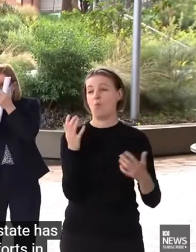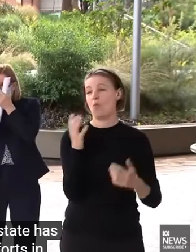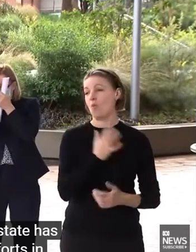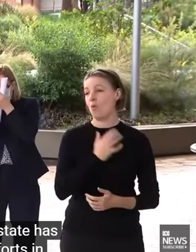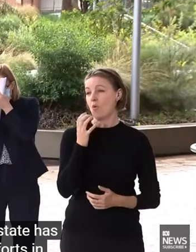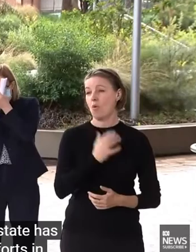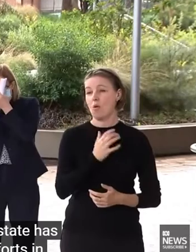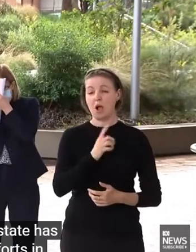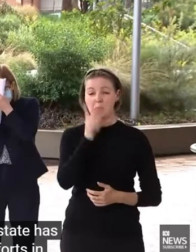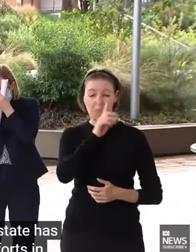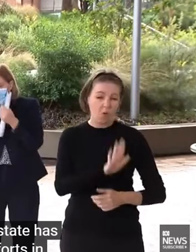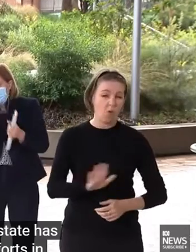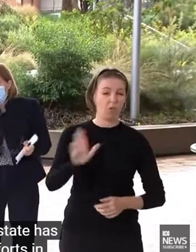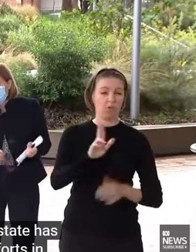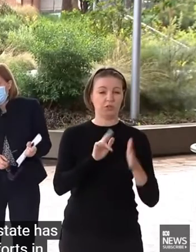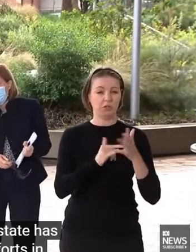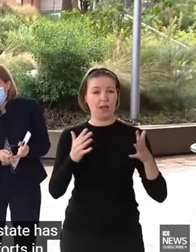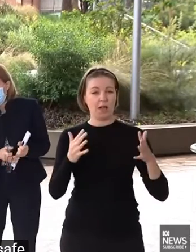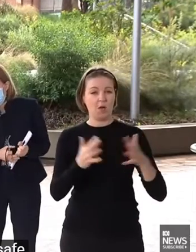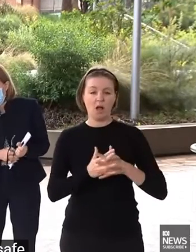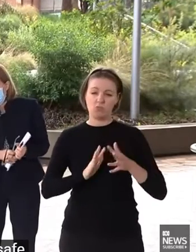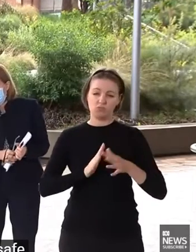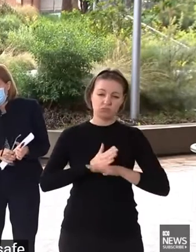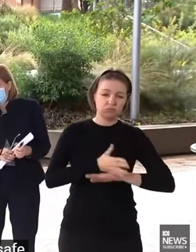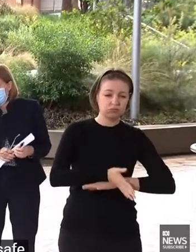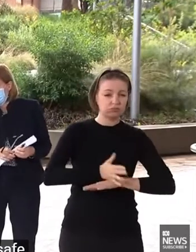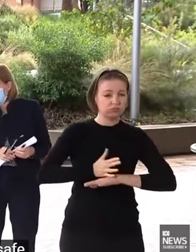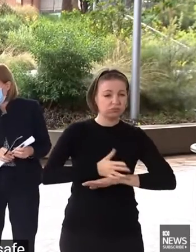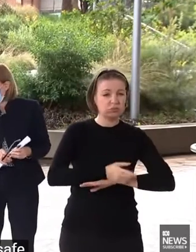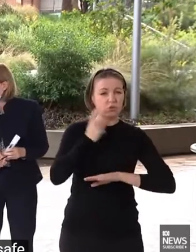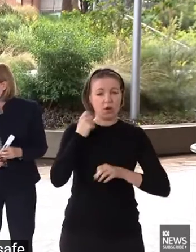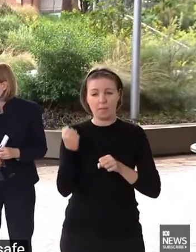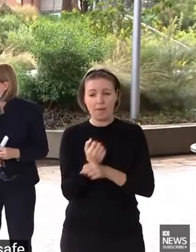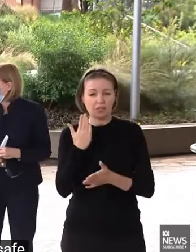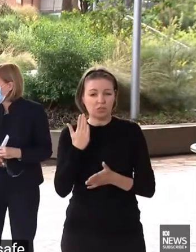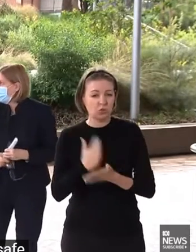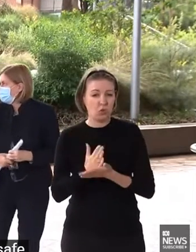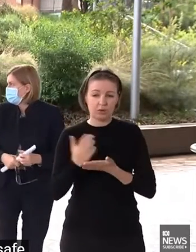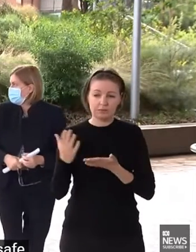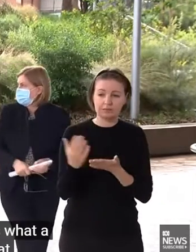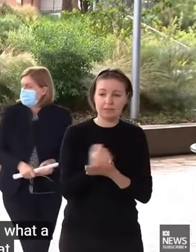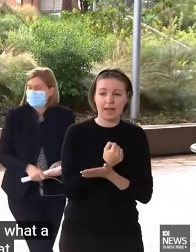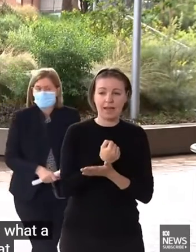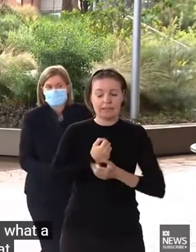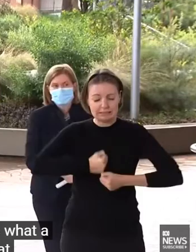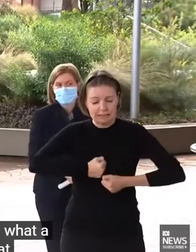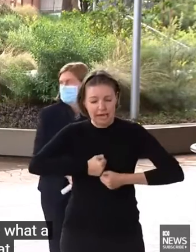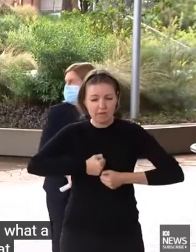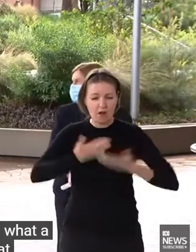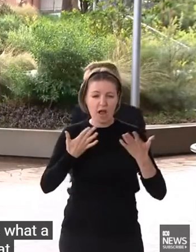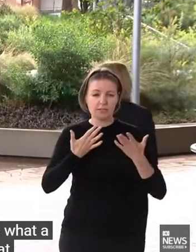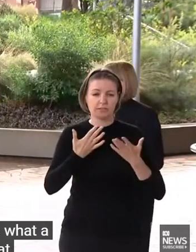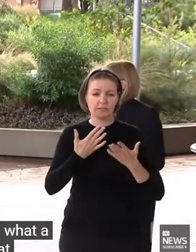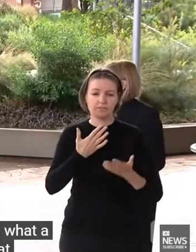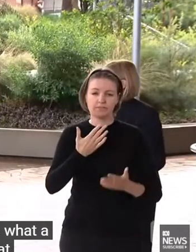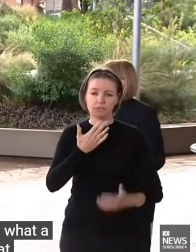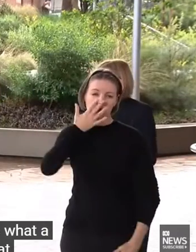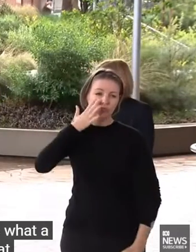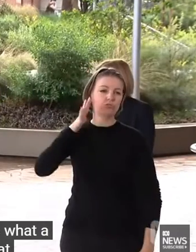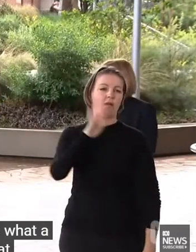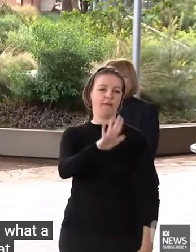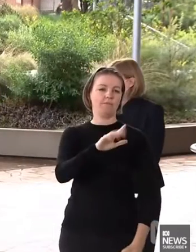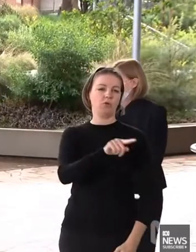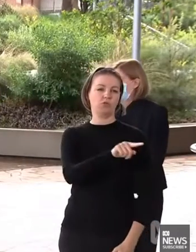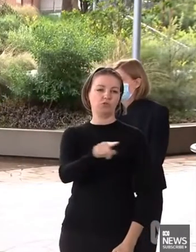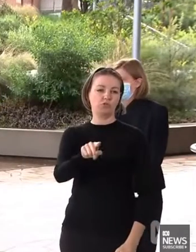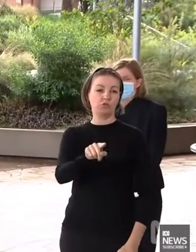in keeping people safe, in making sacrifices, what a disgraceful act. And the police